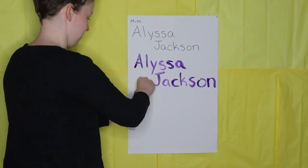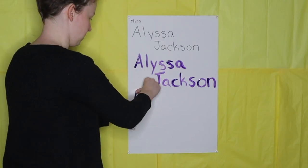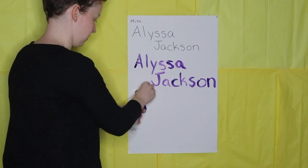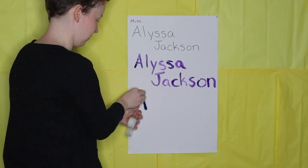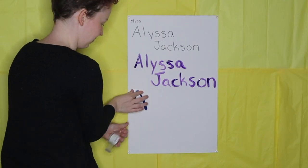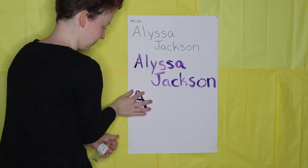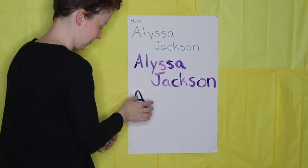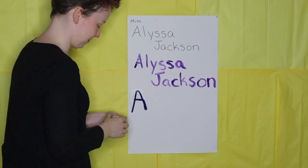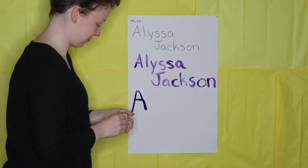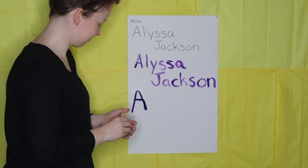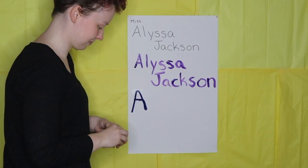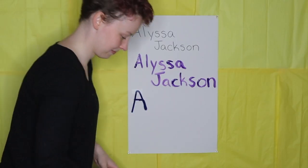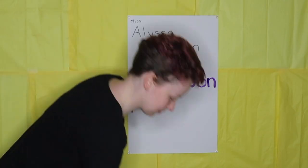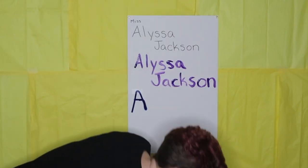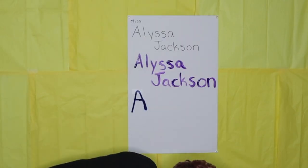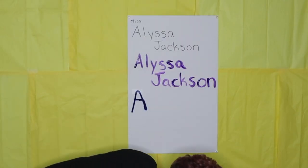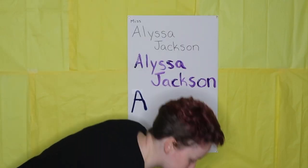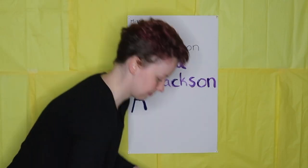A good